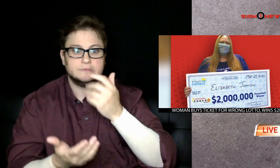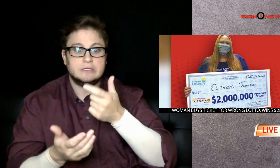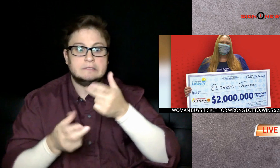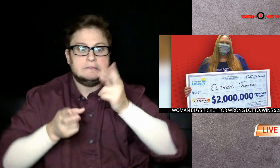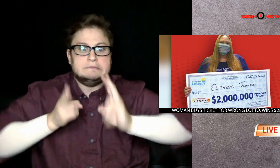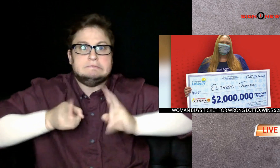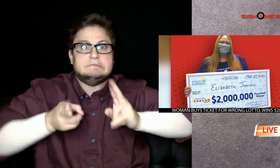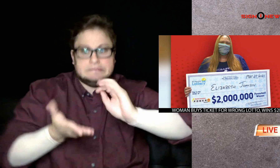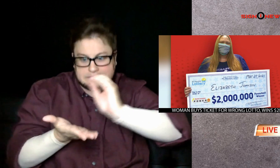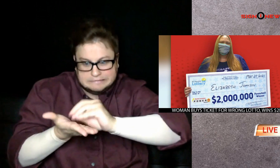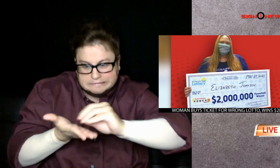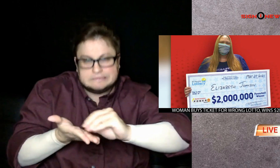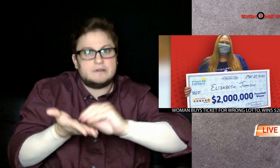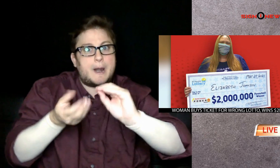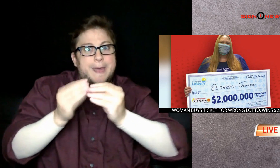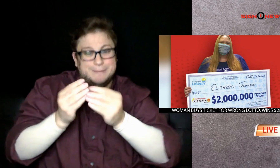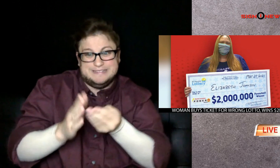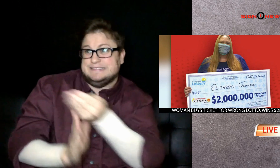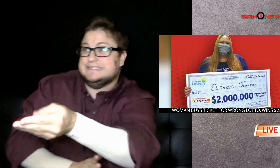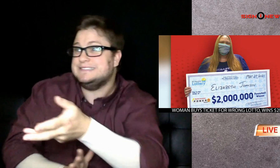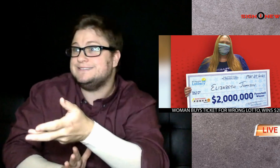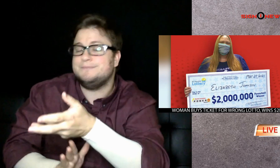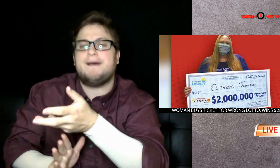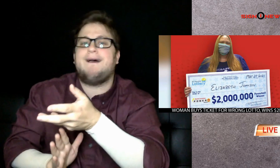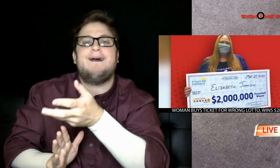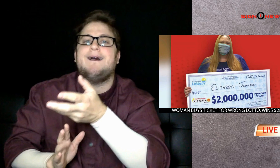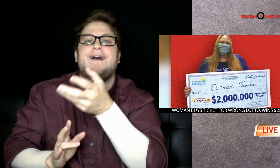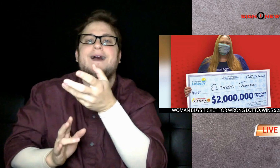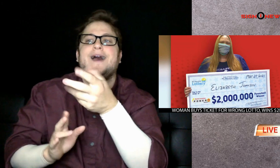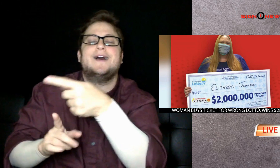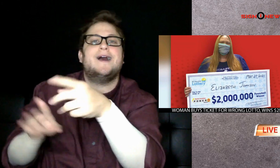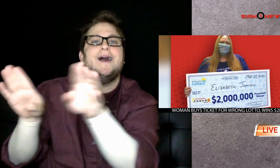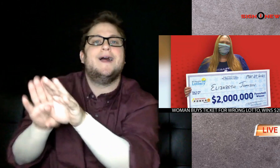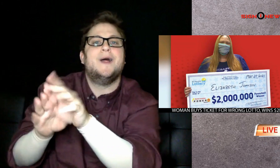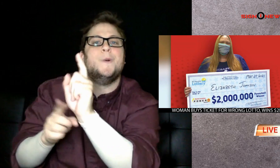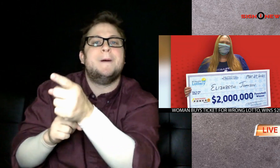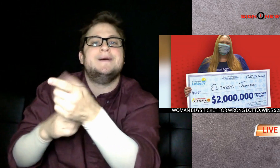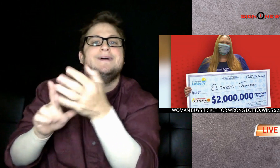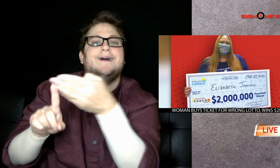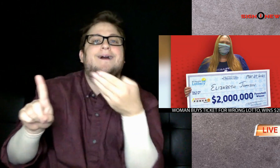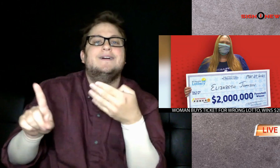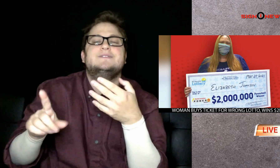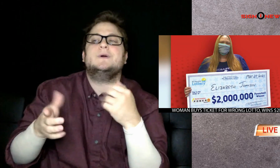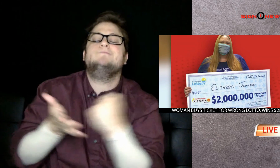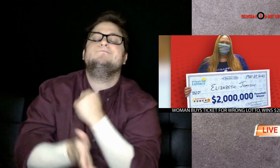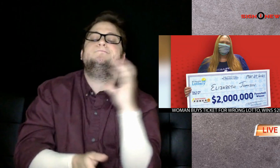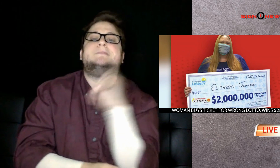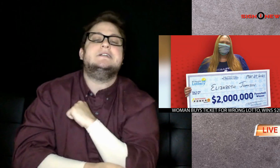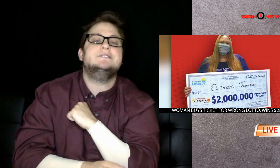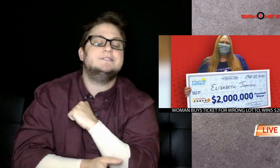Johnson says last week she rushed to get her numbers into a Powerball drawing,